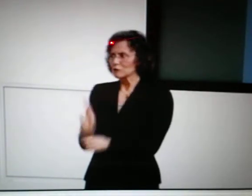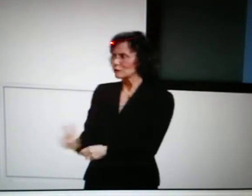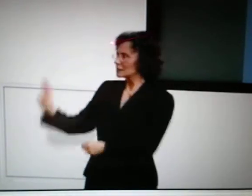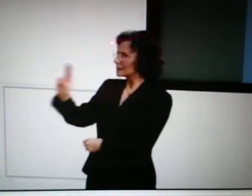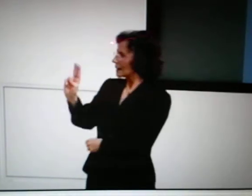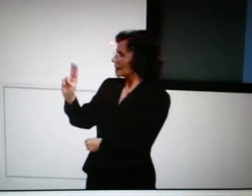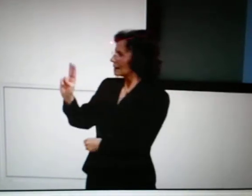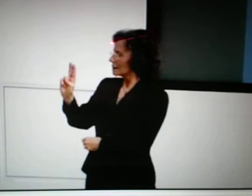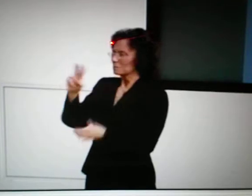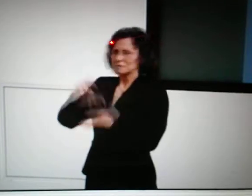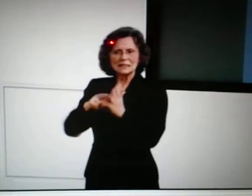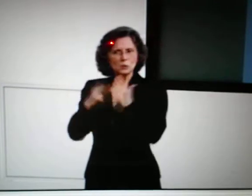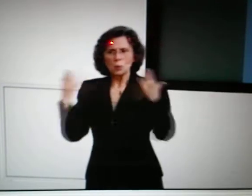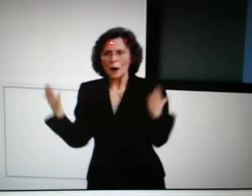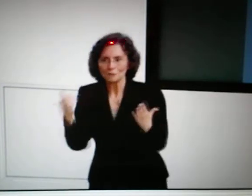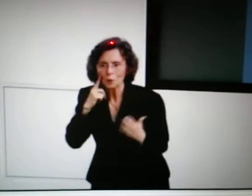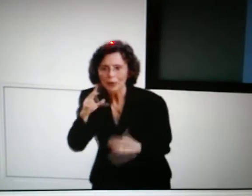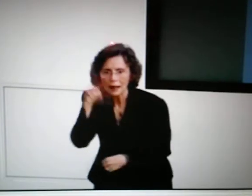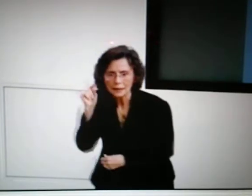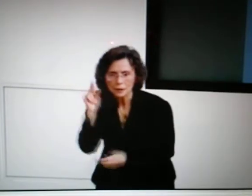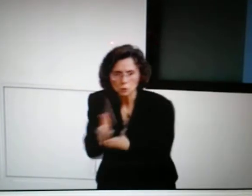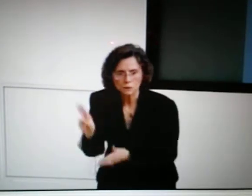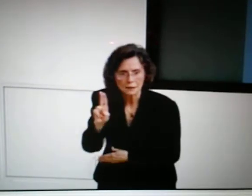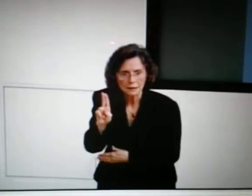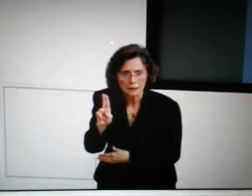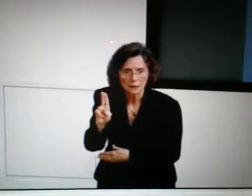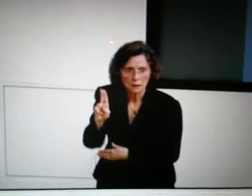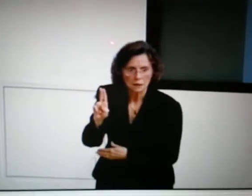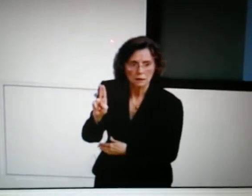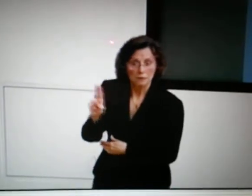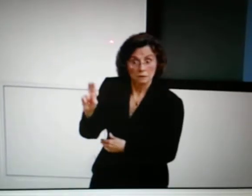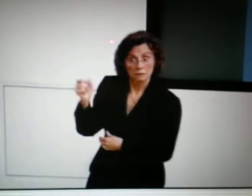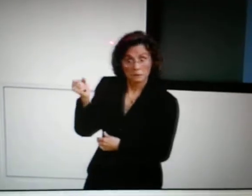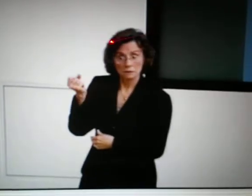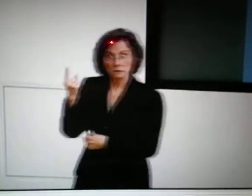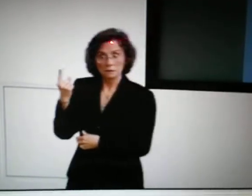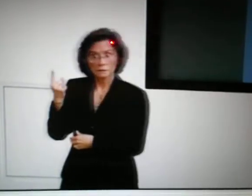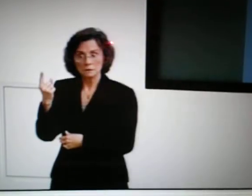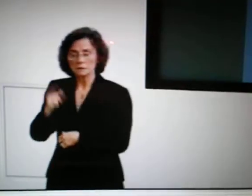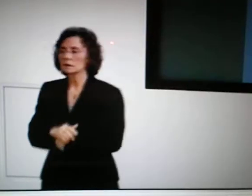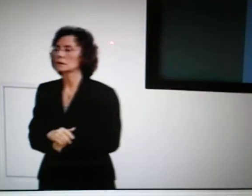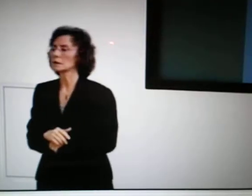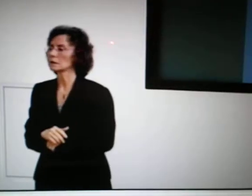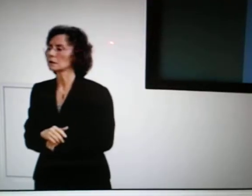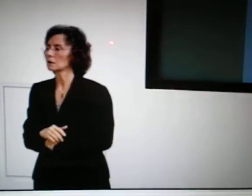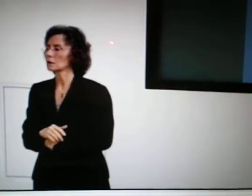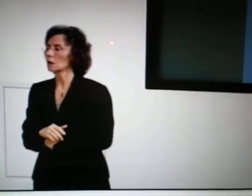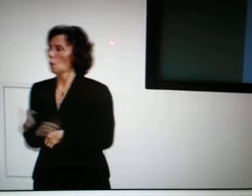develop our understanding of what a bilingual university means and what that really means to Gallaudet.